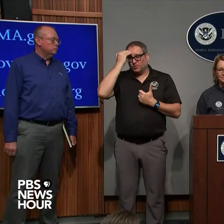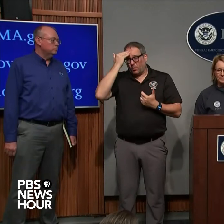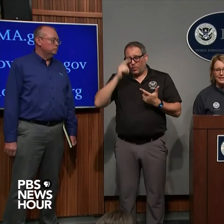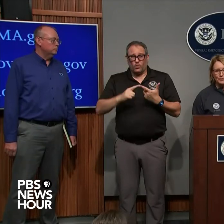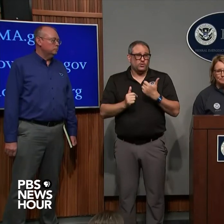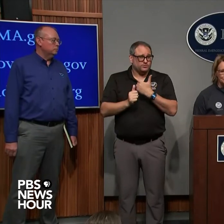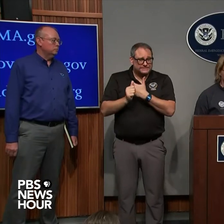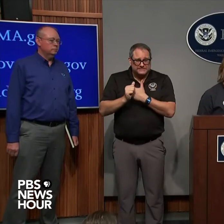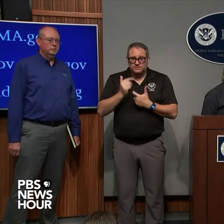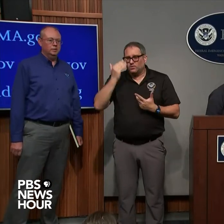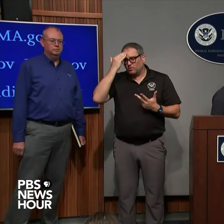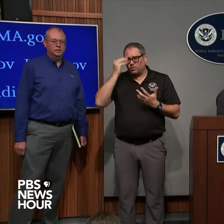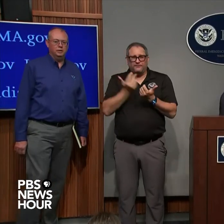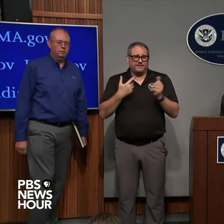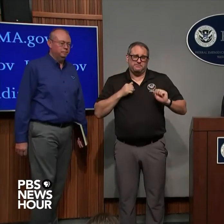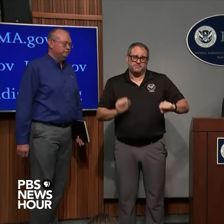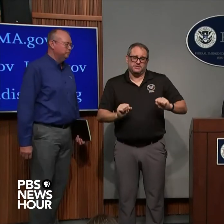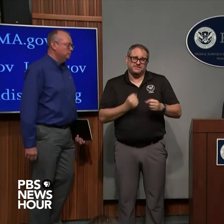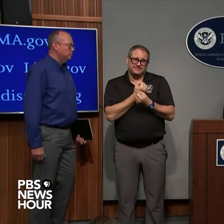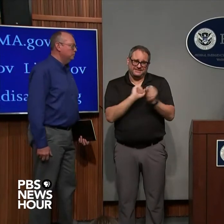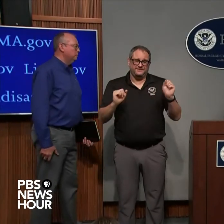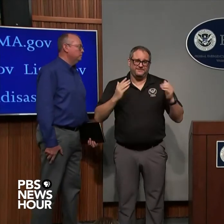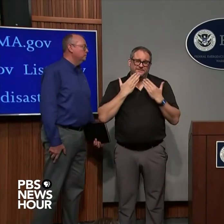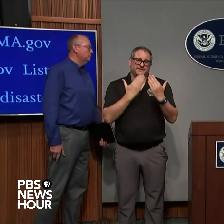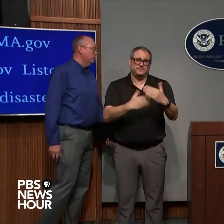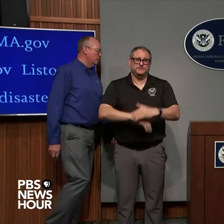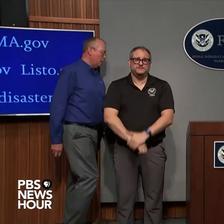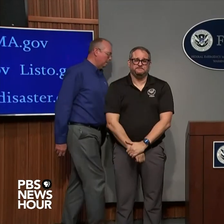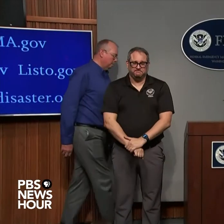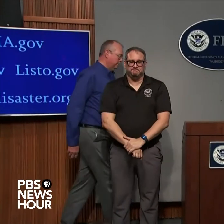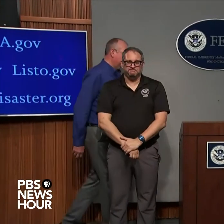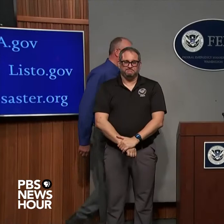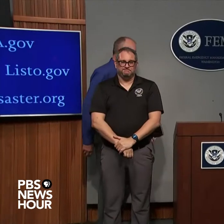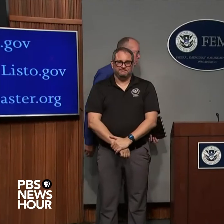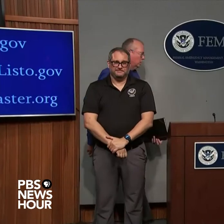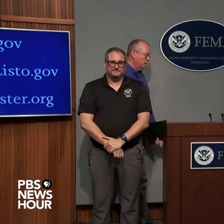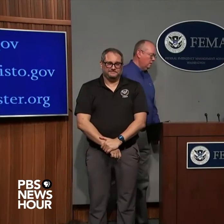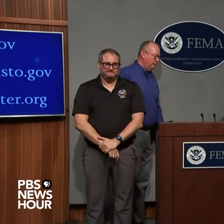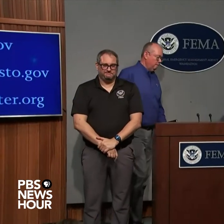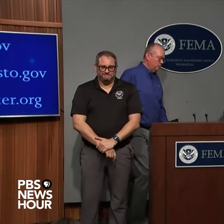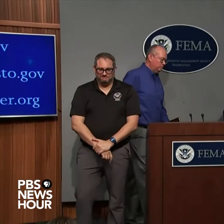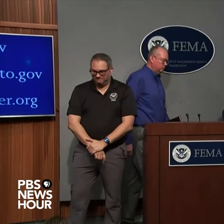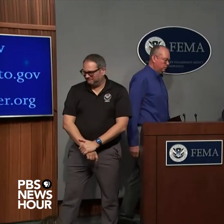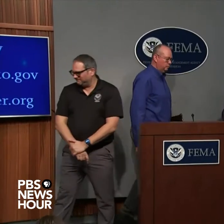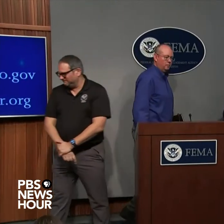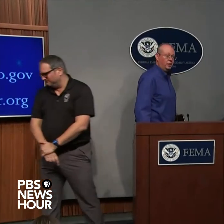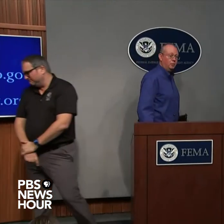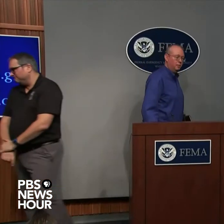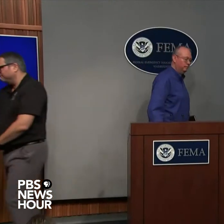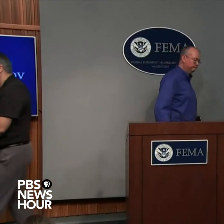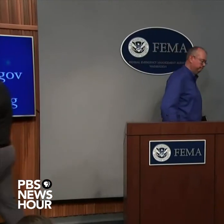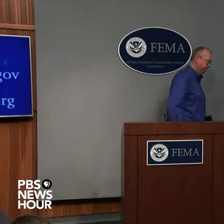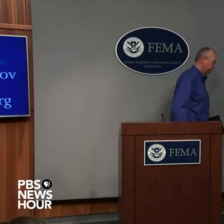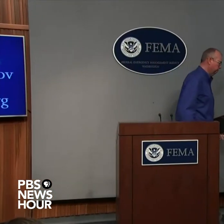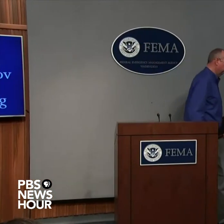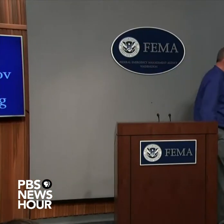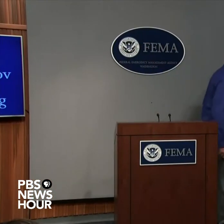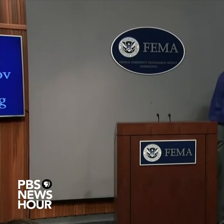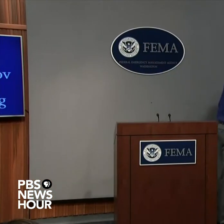people safe thank you all